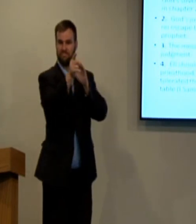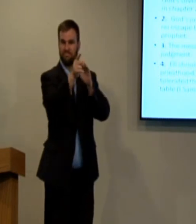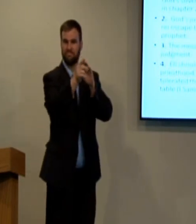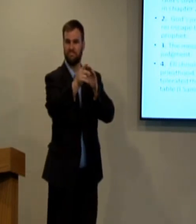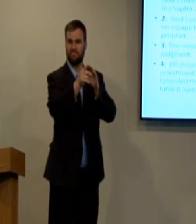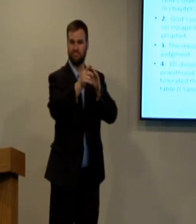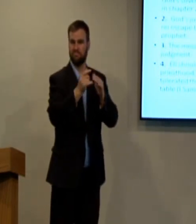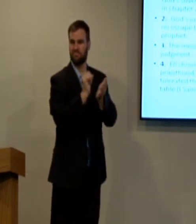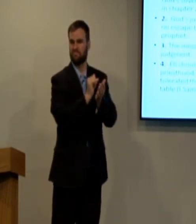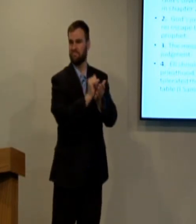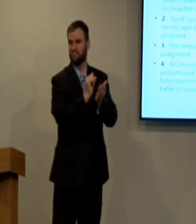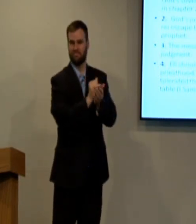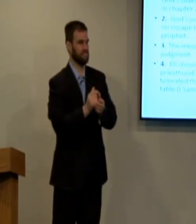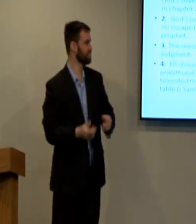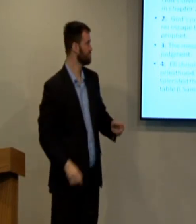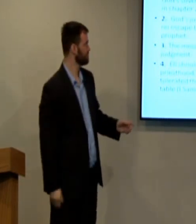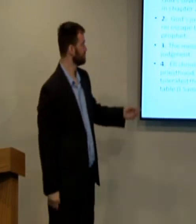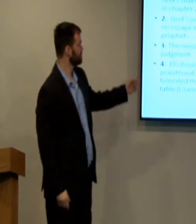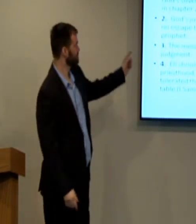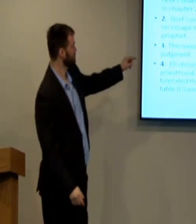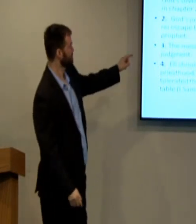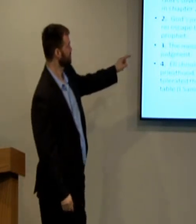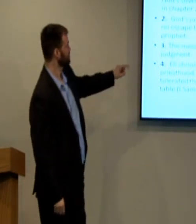The judgment was impossible to escape from.